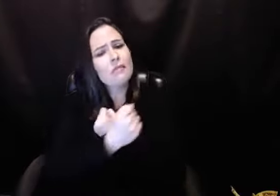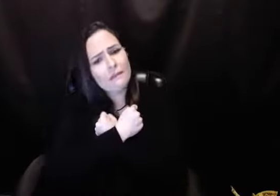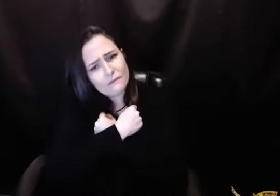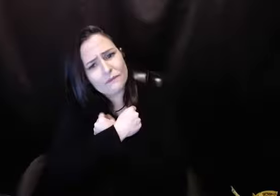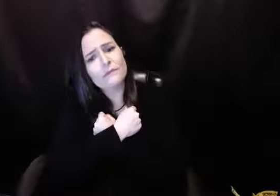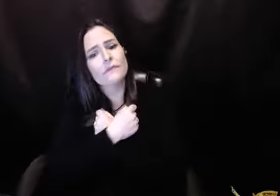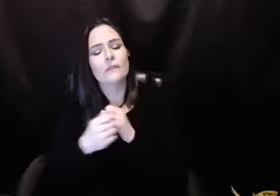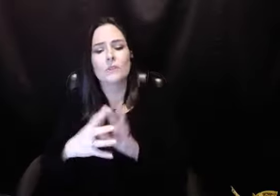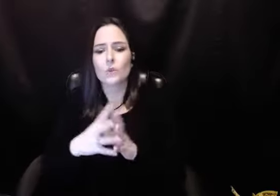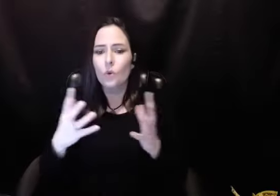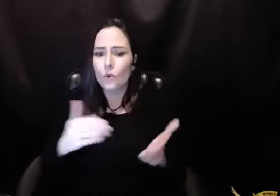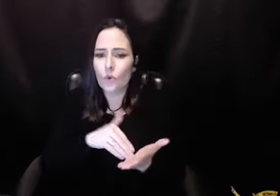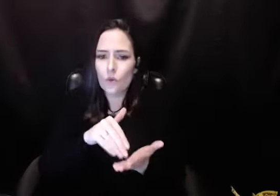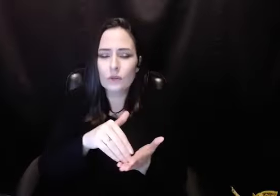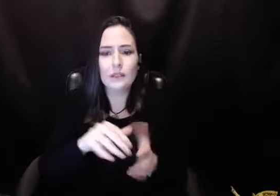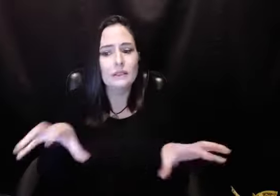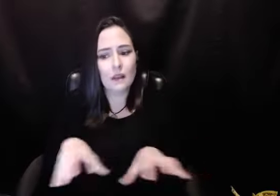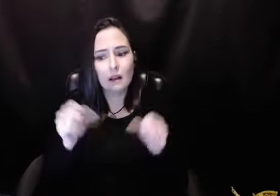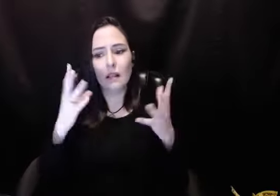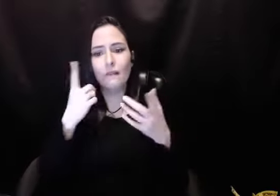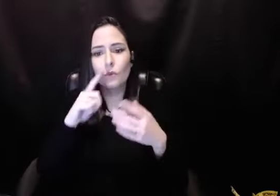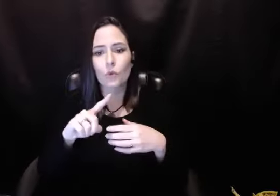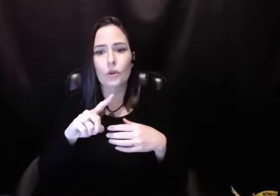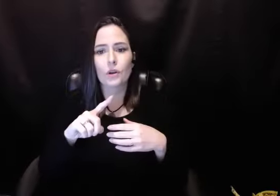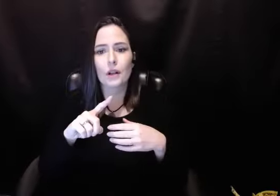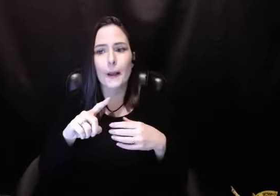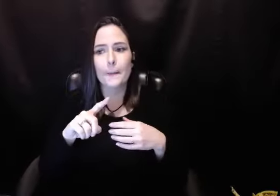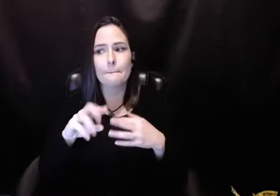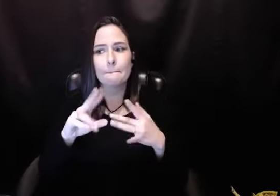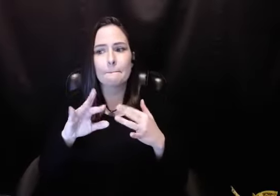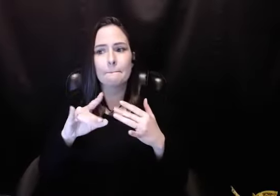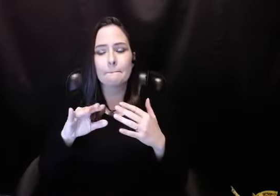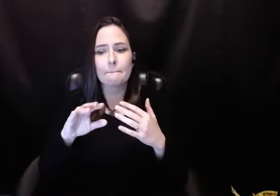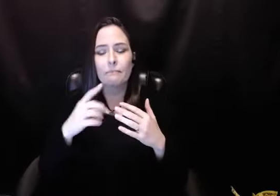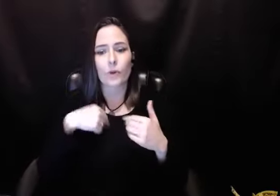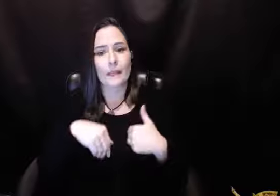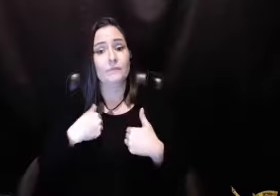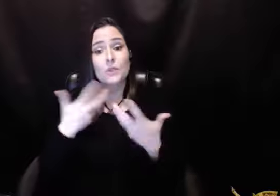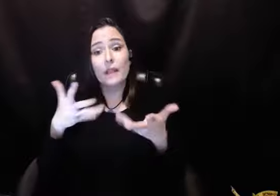It's not mean. It comes from a loving place, and it's done so, so much, so much for me.